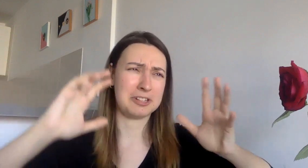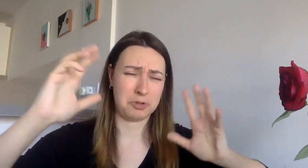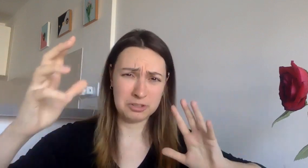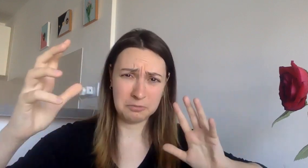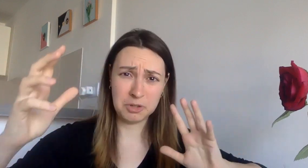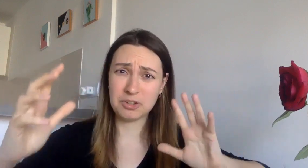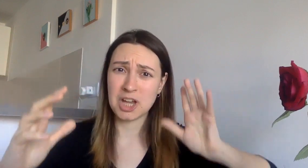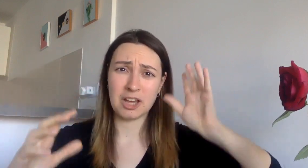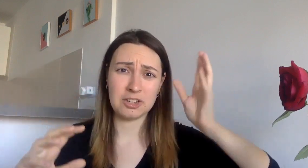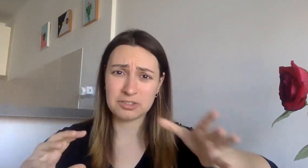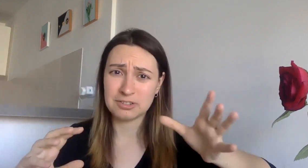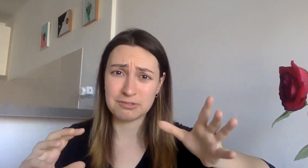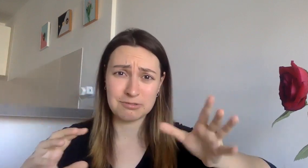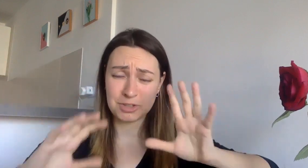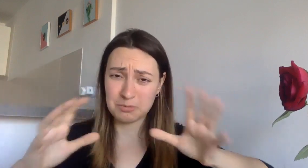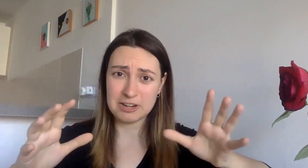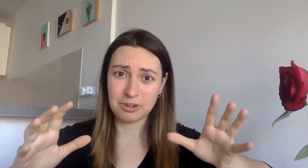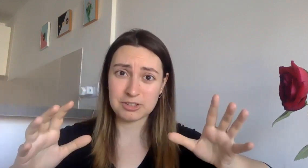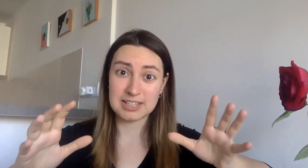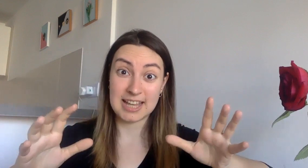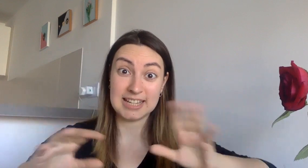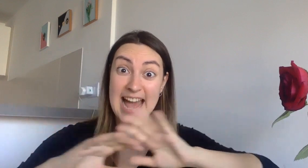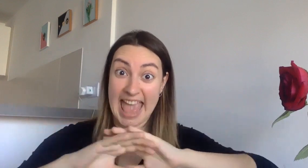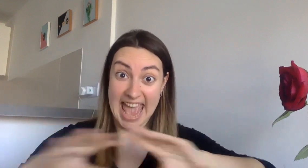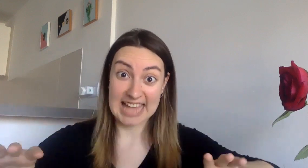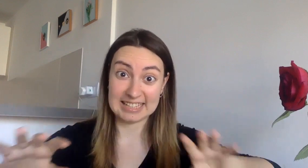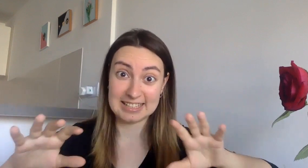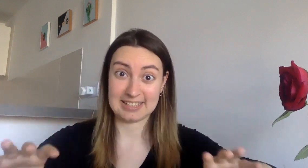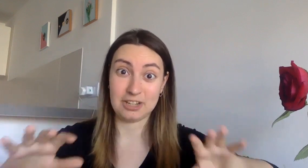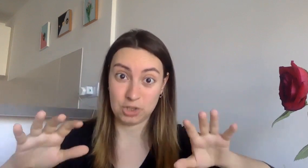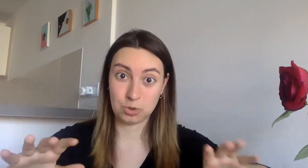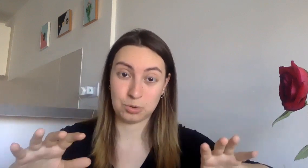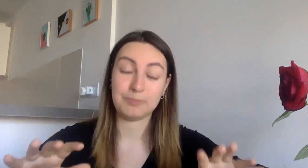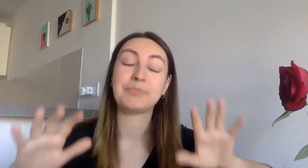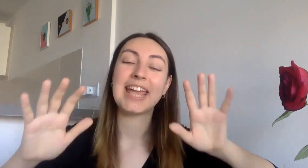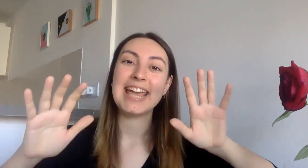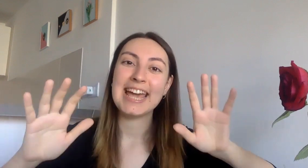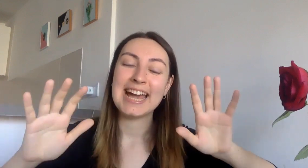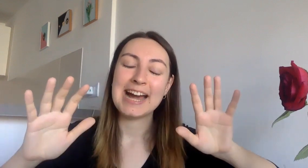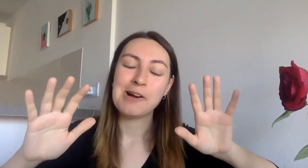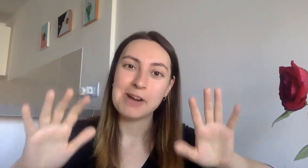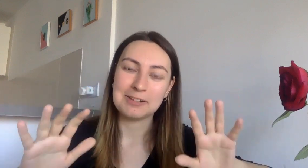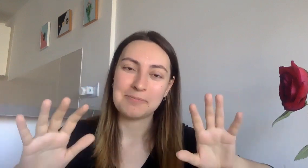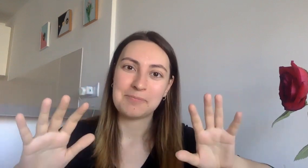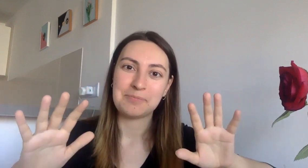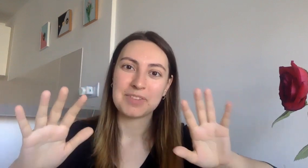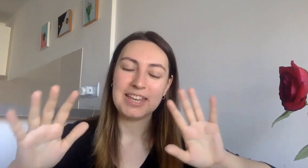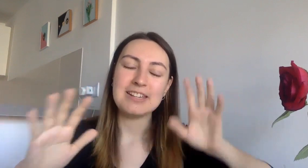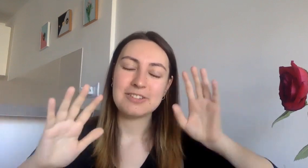subjunctive mood and also so many rules that i hadn't studied at all well here's a